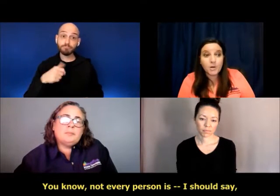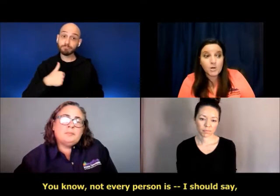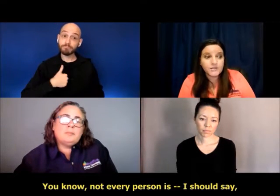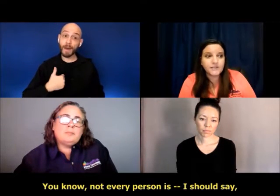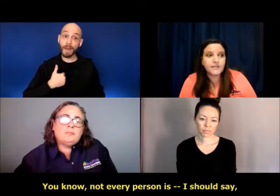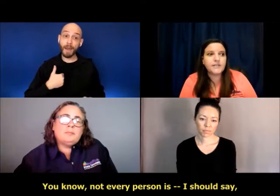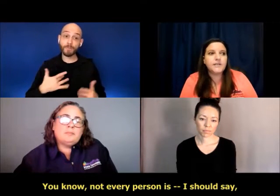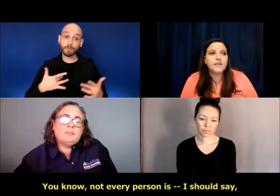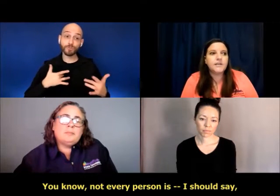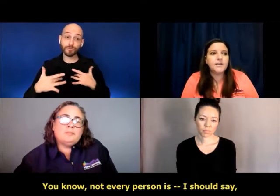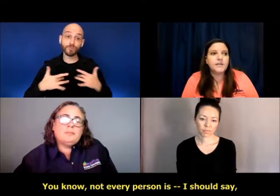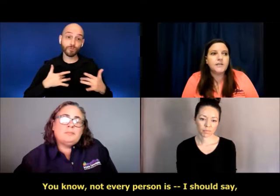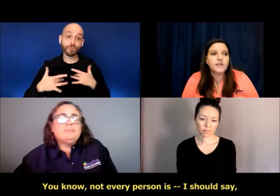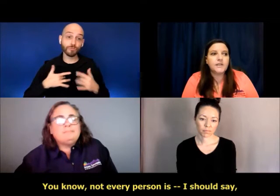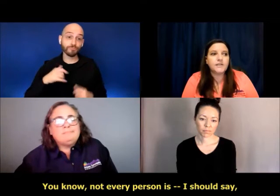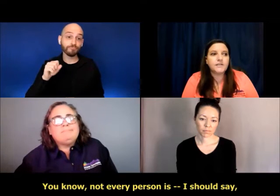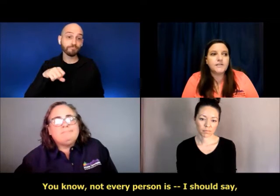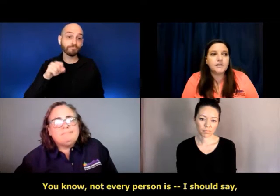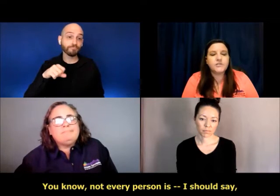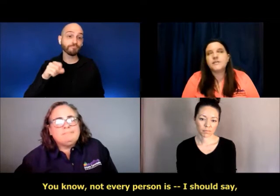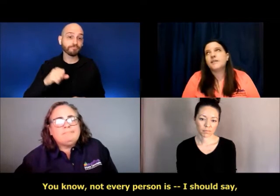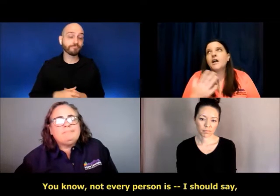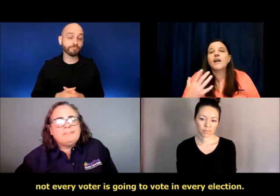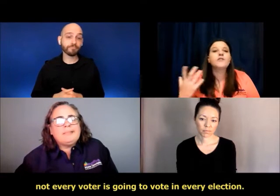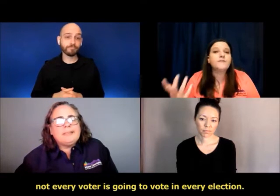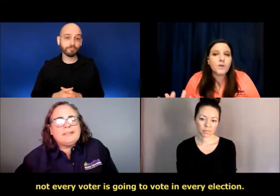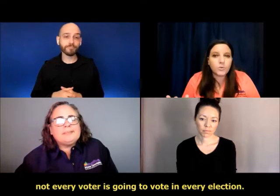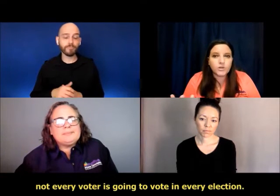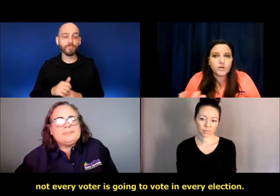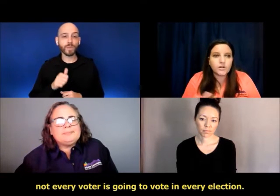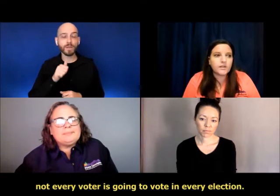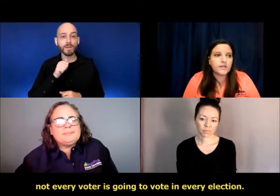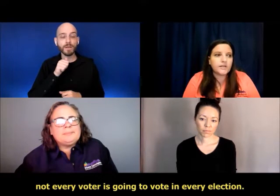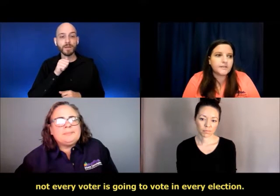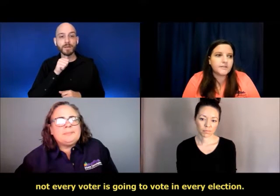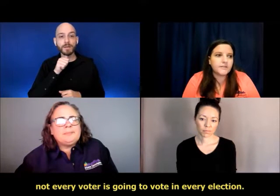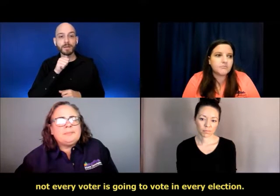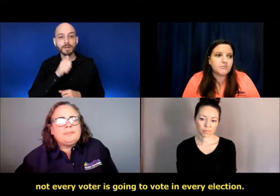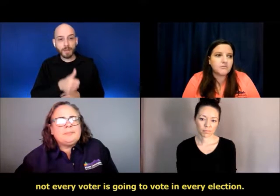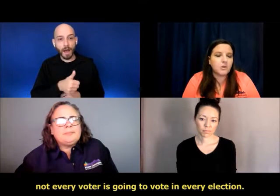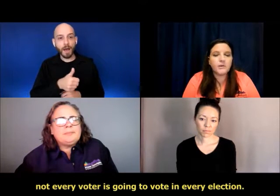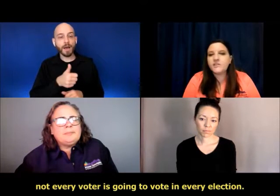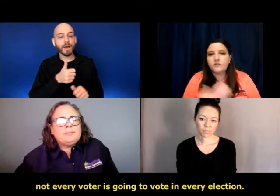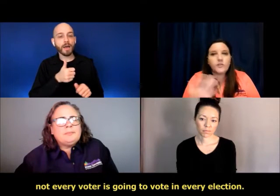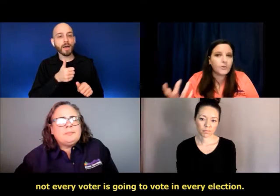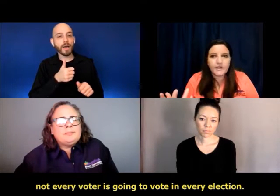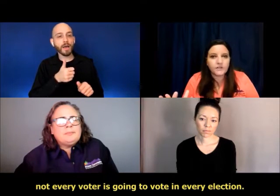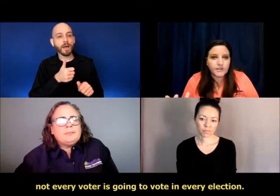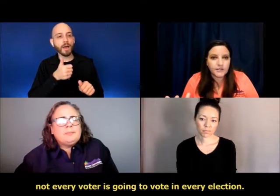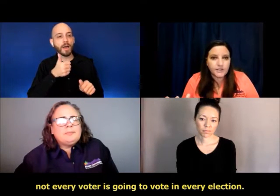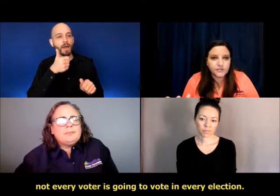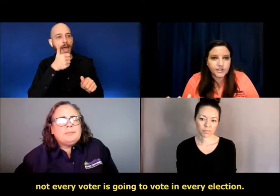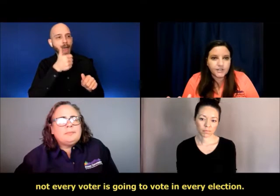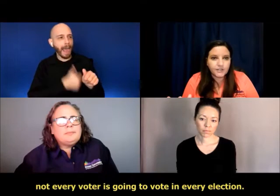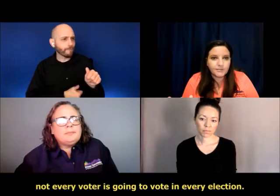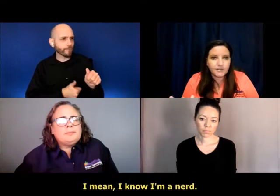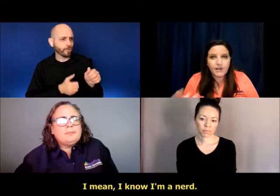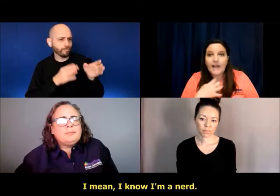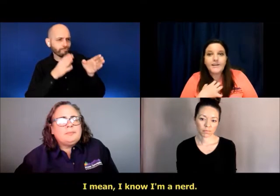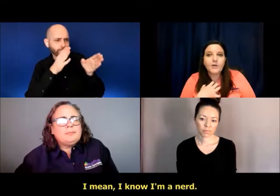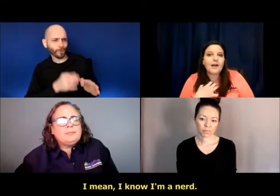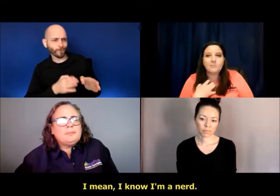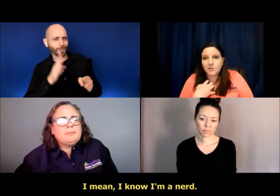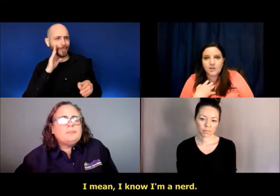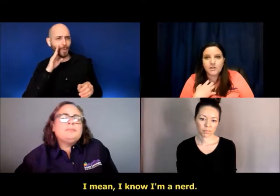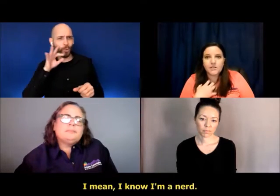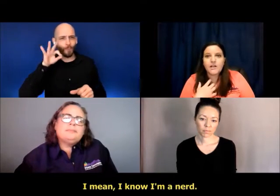not every person is, I should say, not every voter is going to vote in every election. I